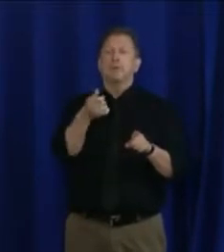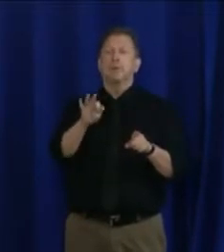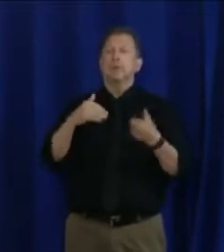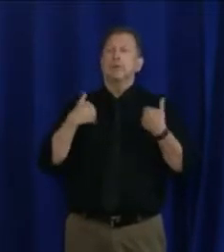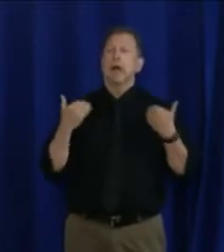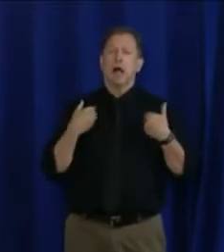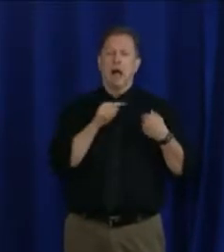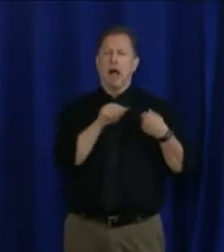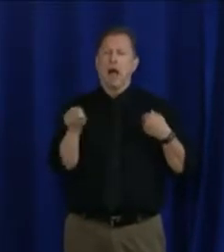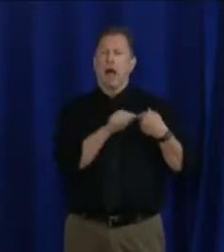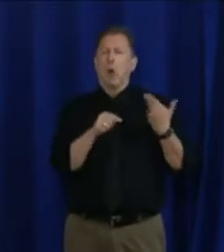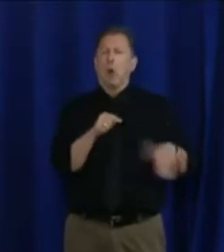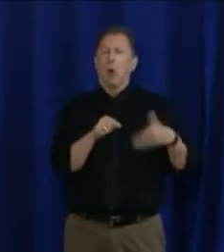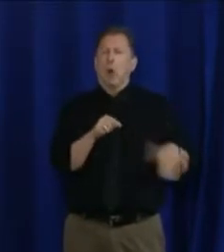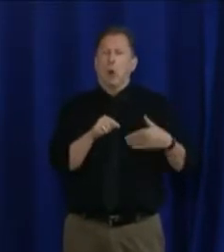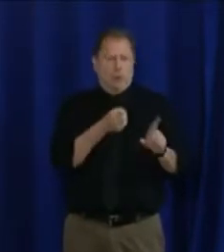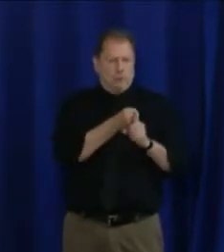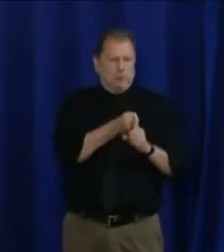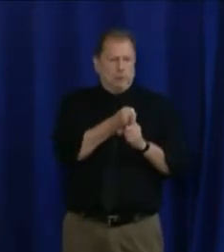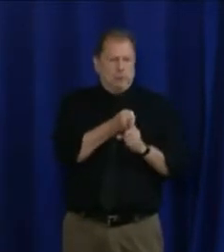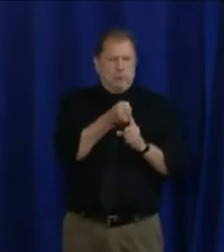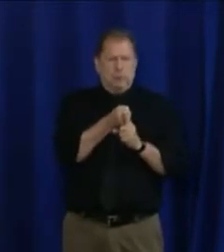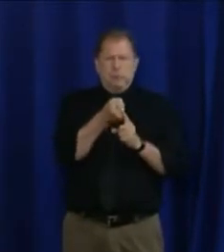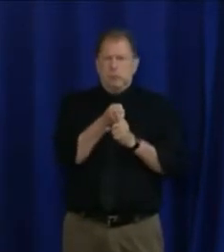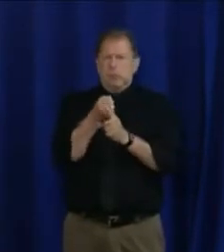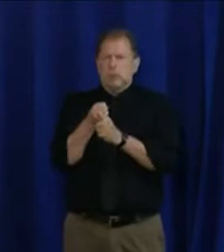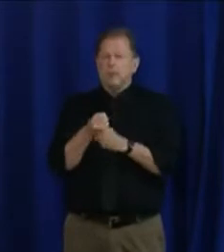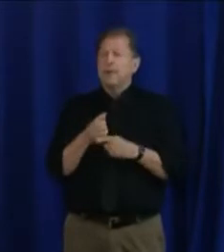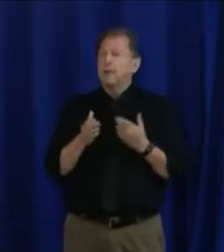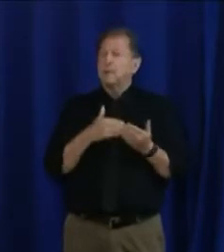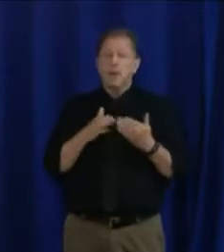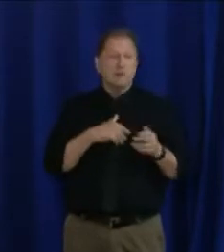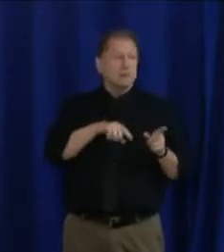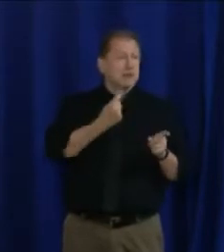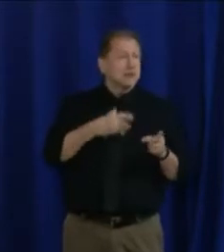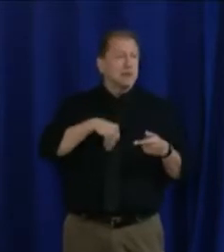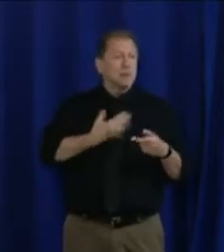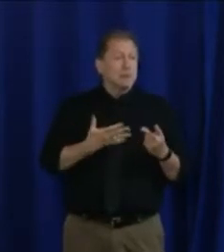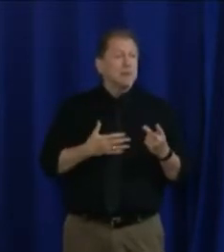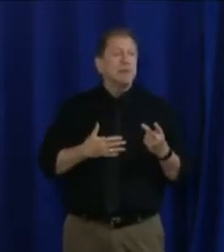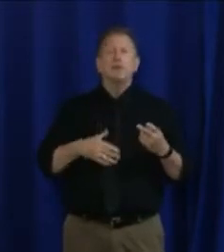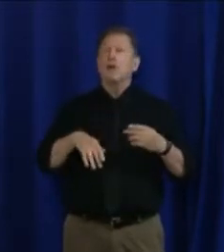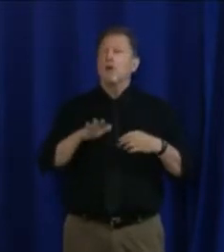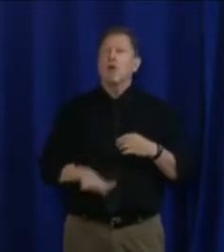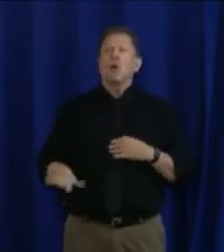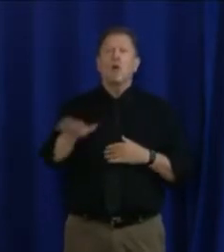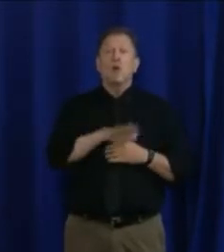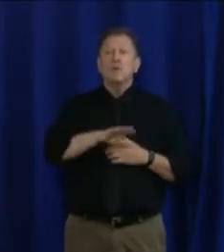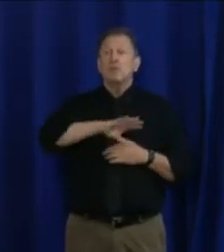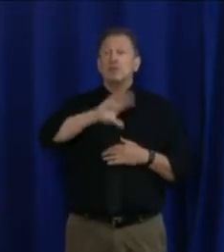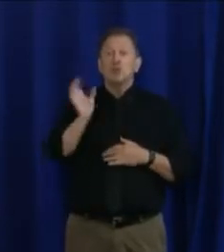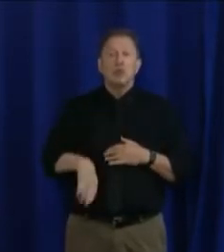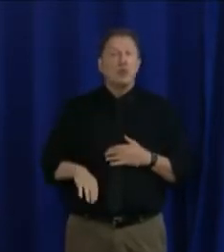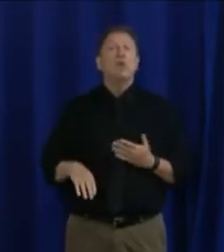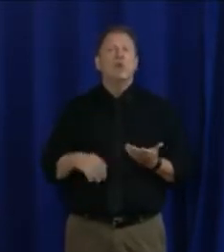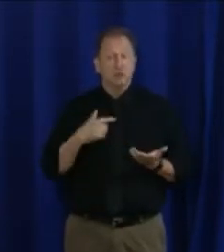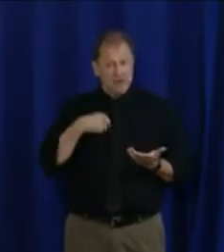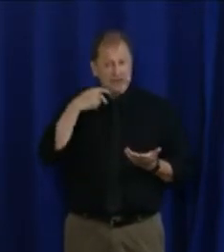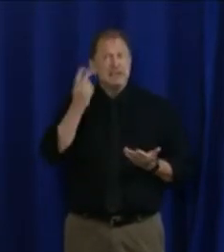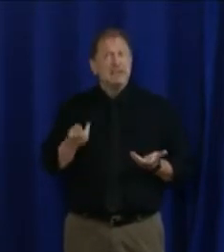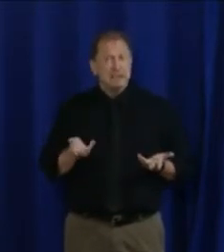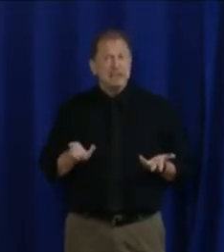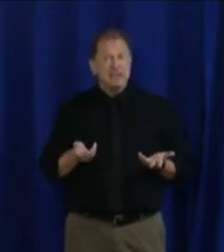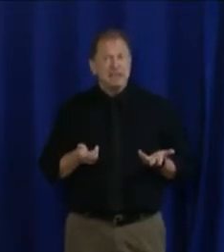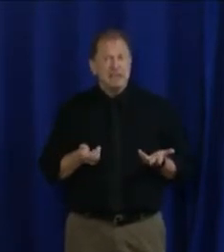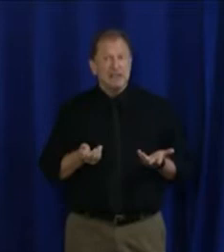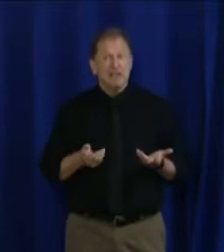And we're seeing these increases across race and ethnicity and all over the city. And this